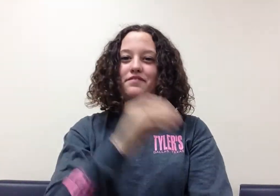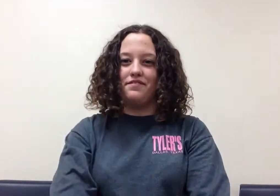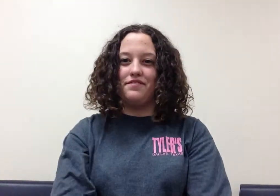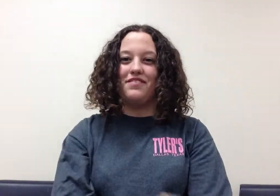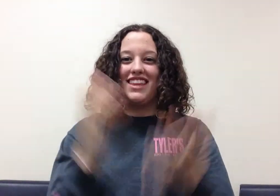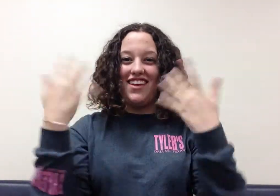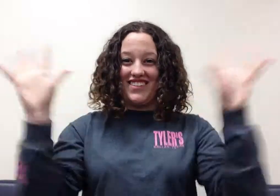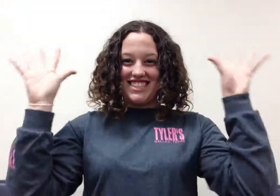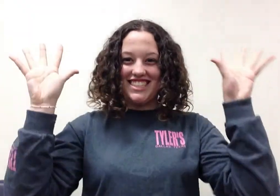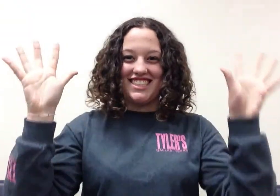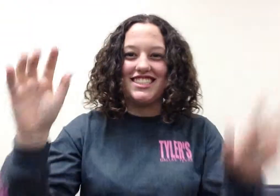The end.